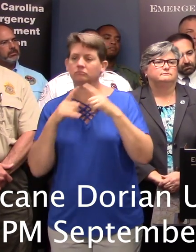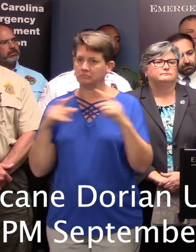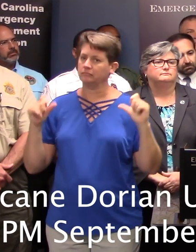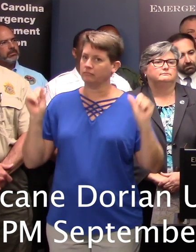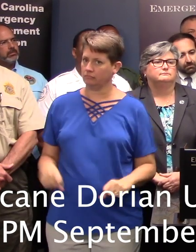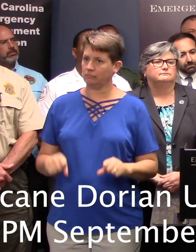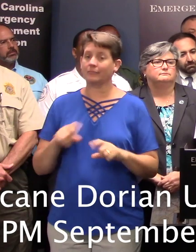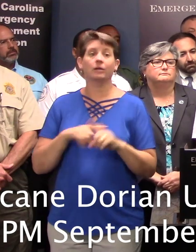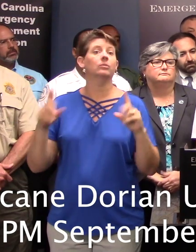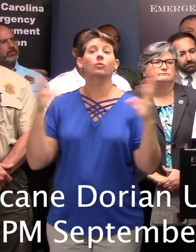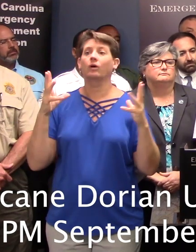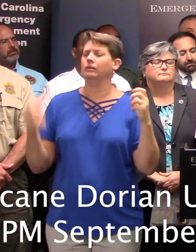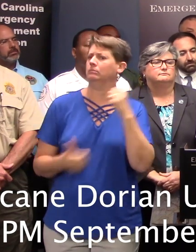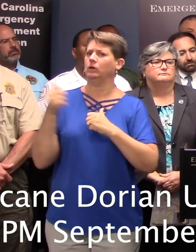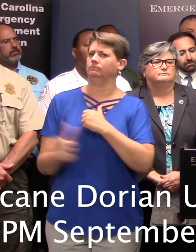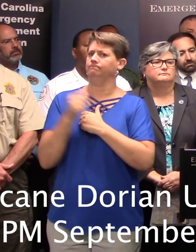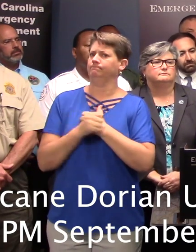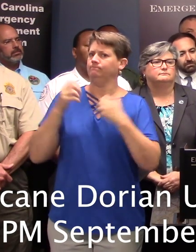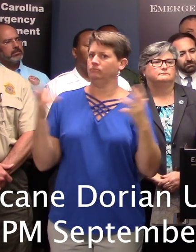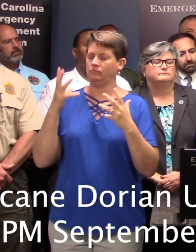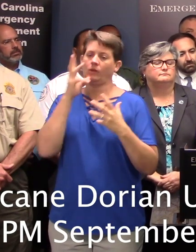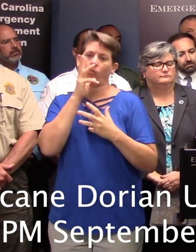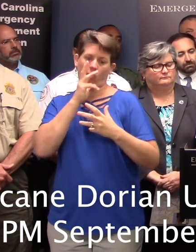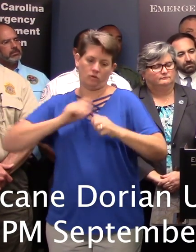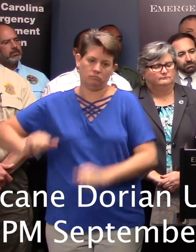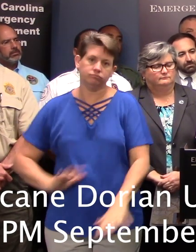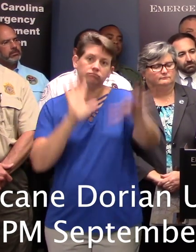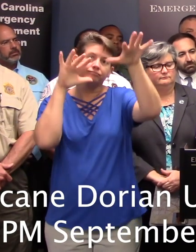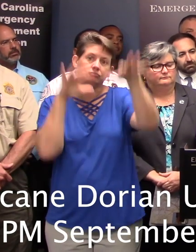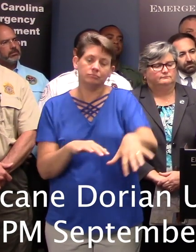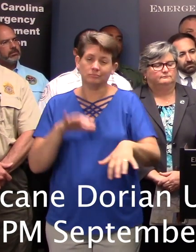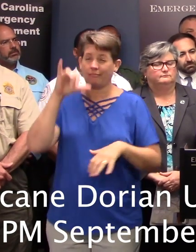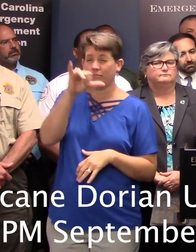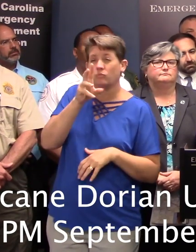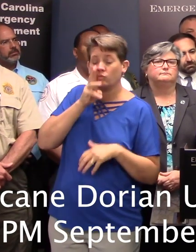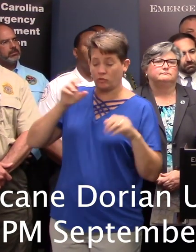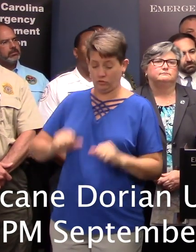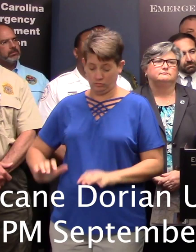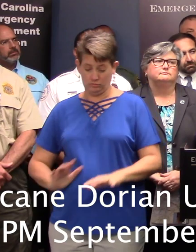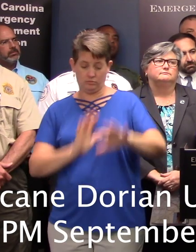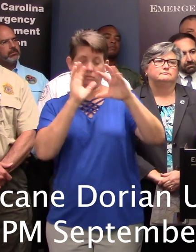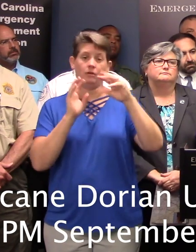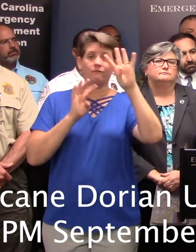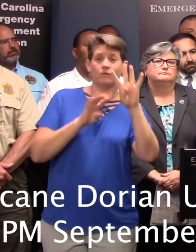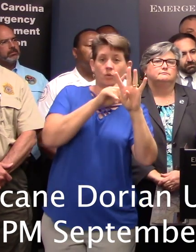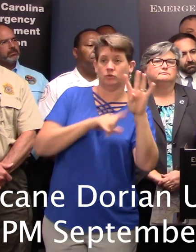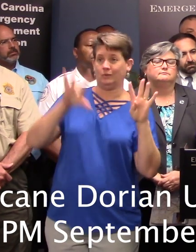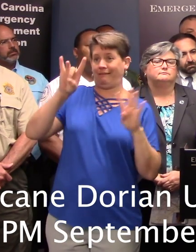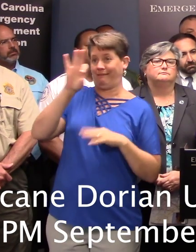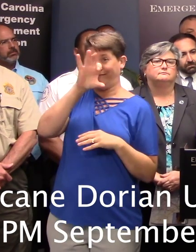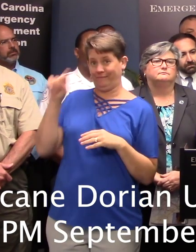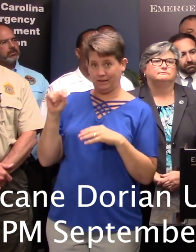for a life-threatening storm surge. Salt water could rise as much as 4 to 8 feet above normally dry ground